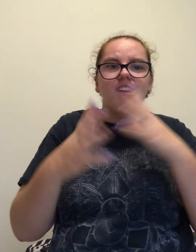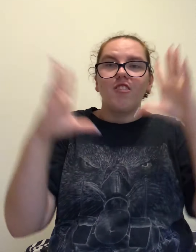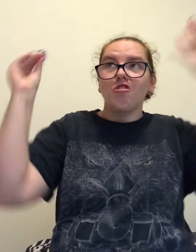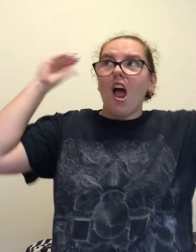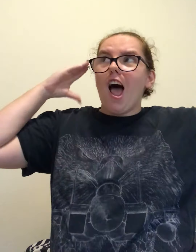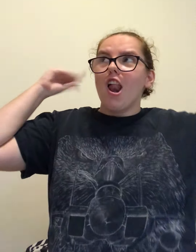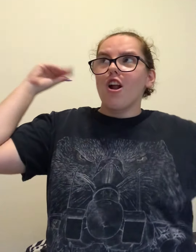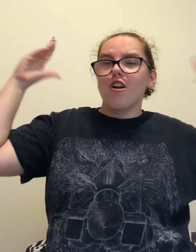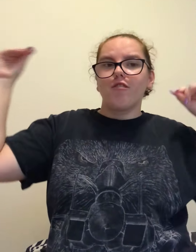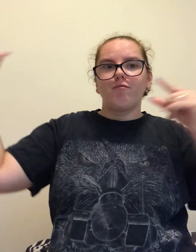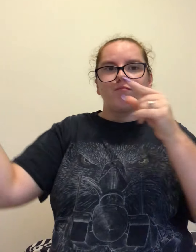chatter